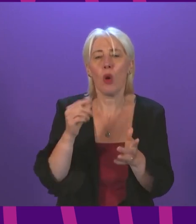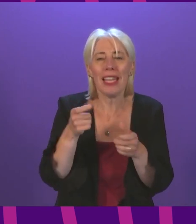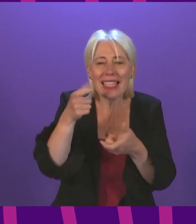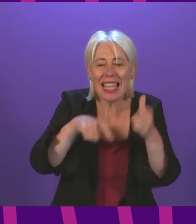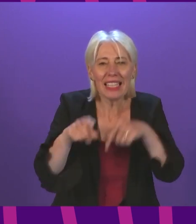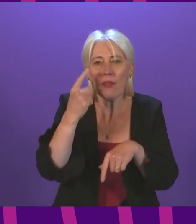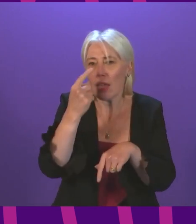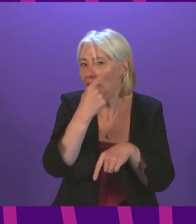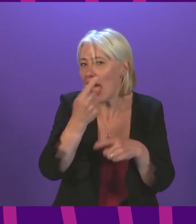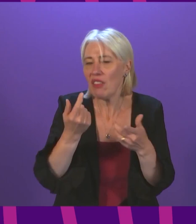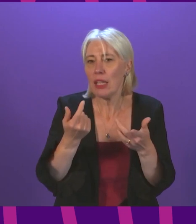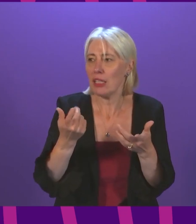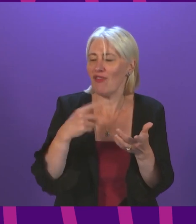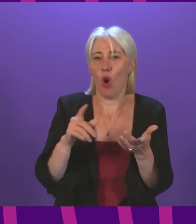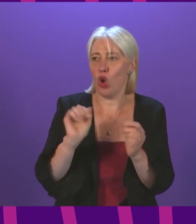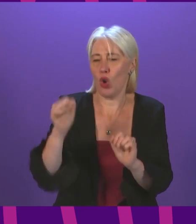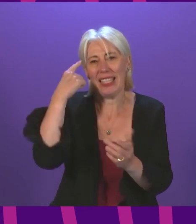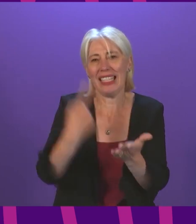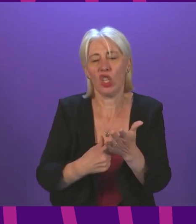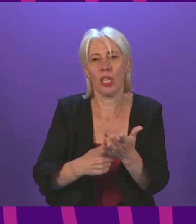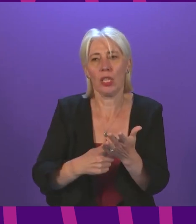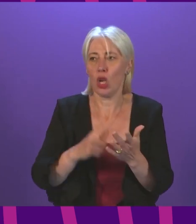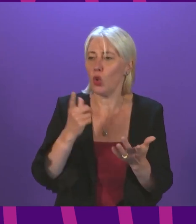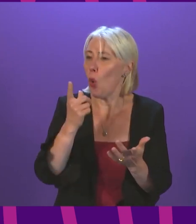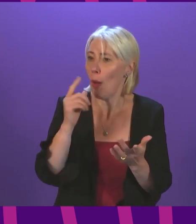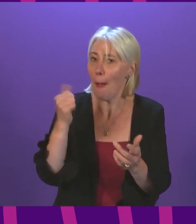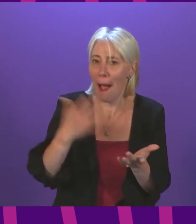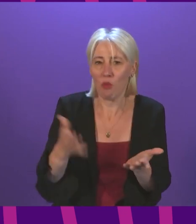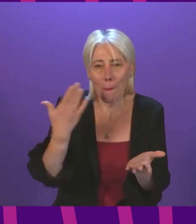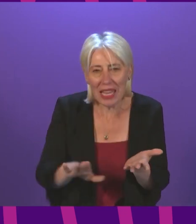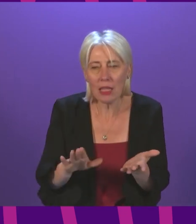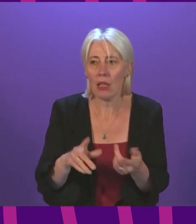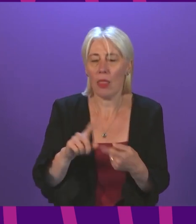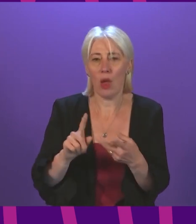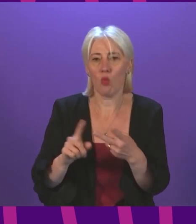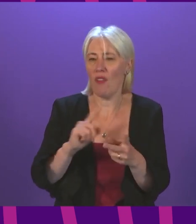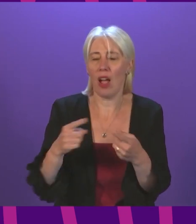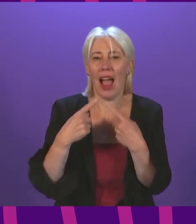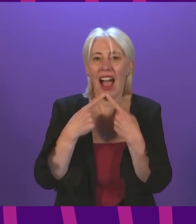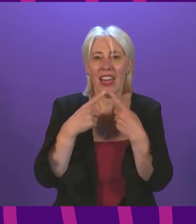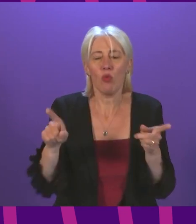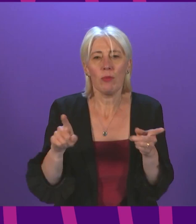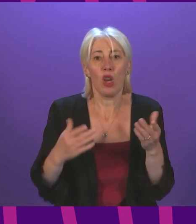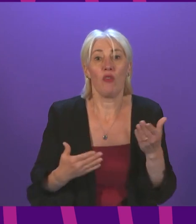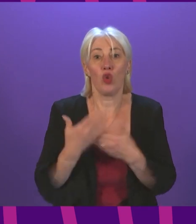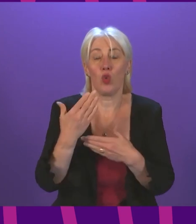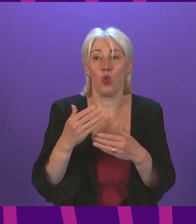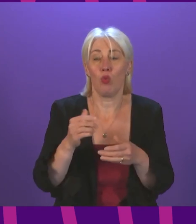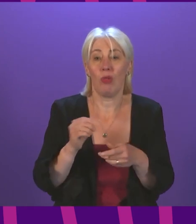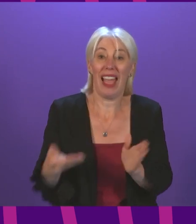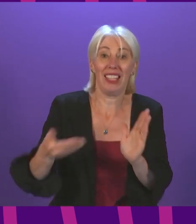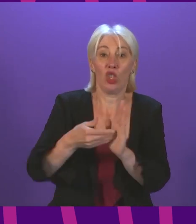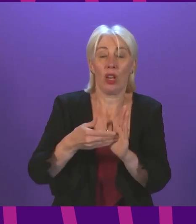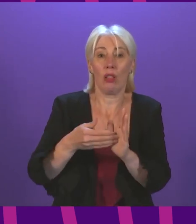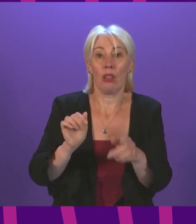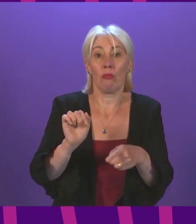underpinning any such decision so will she now do so and could she provide the time scale for announcement of the additional safeguards that she set out in